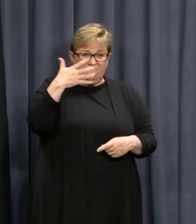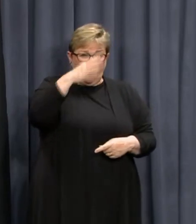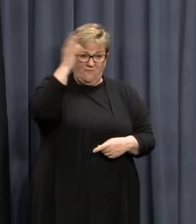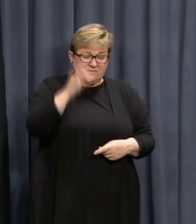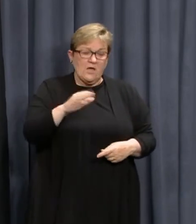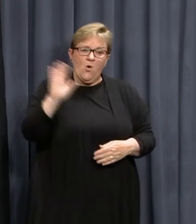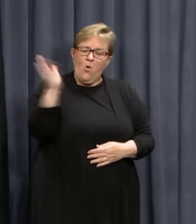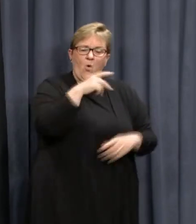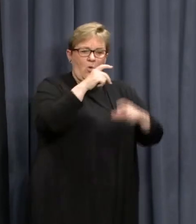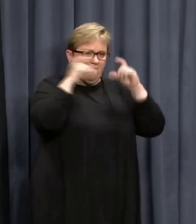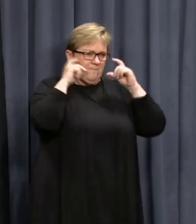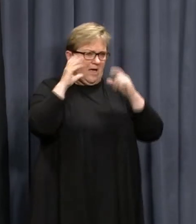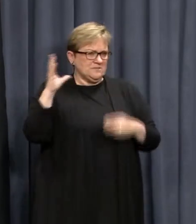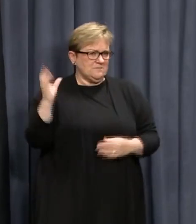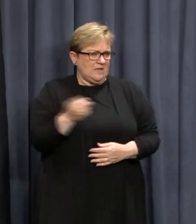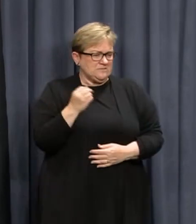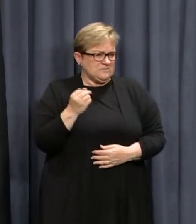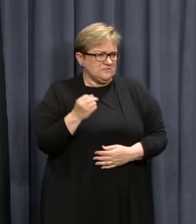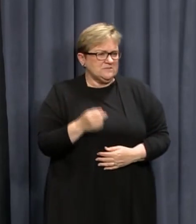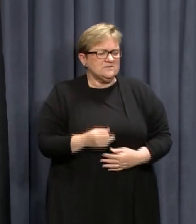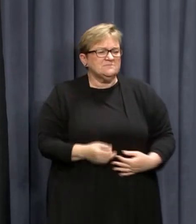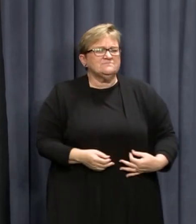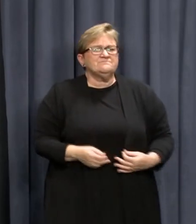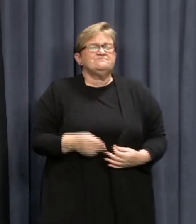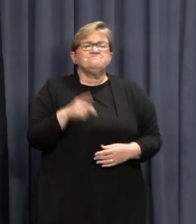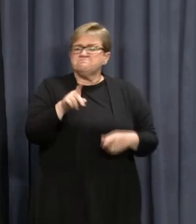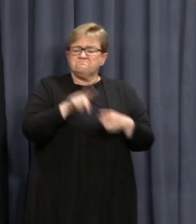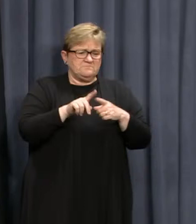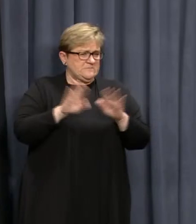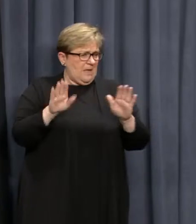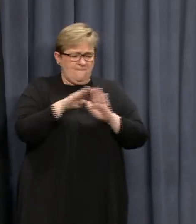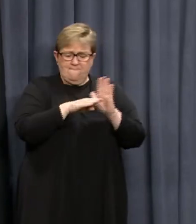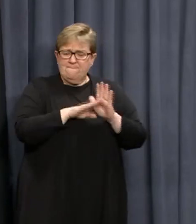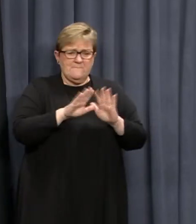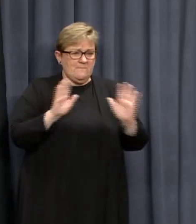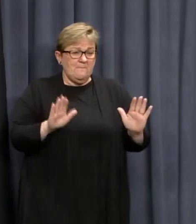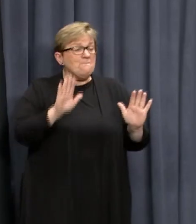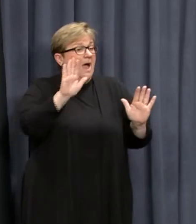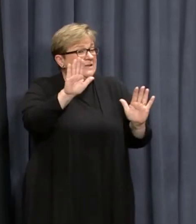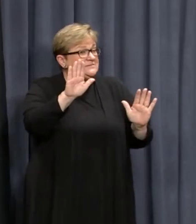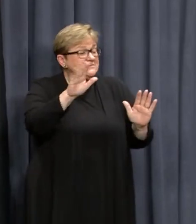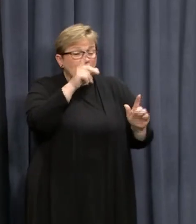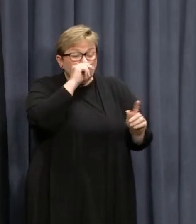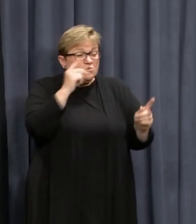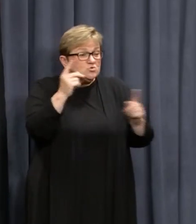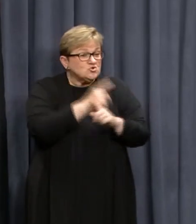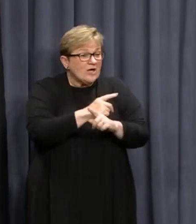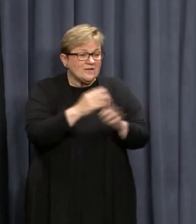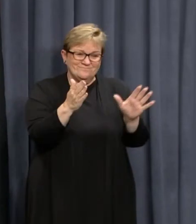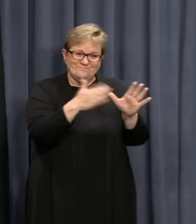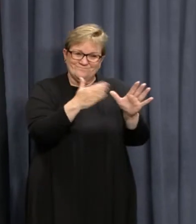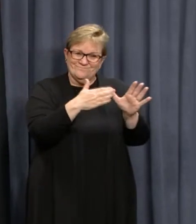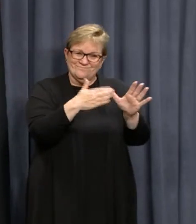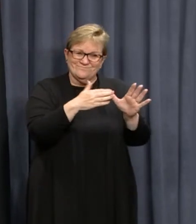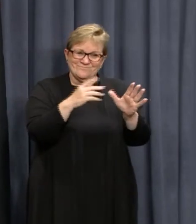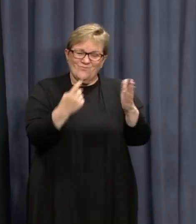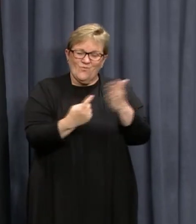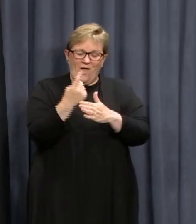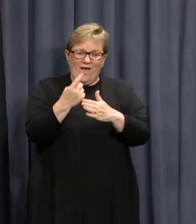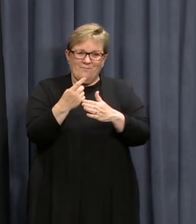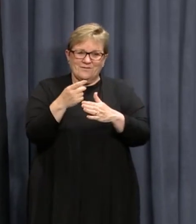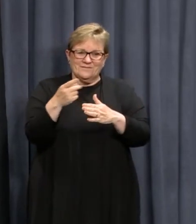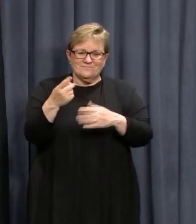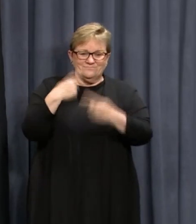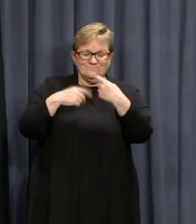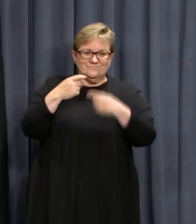% and everyone wearing masks. That currently stands, but that could change subject to whatever advice and